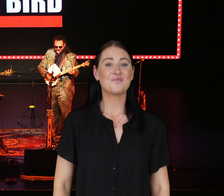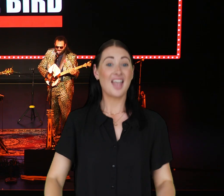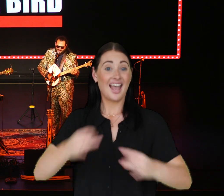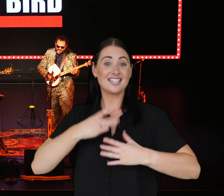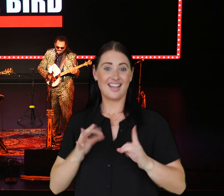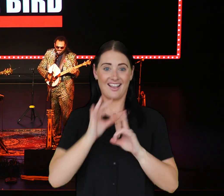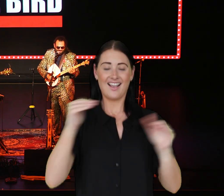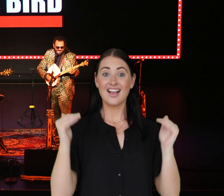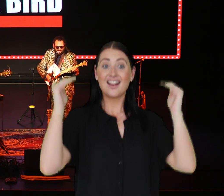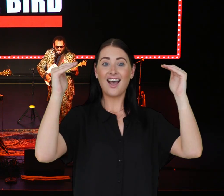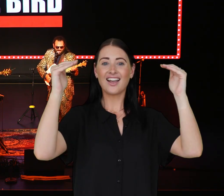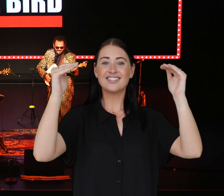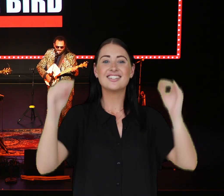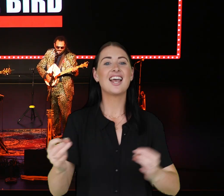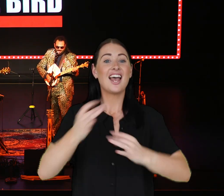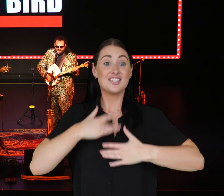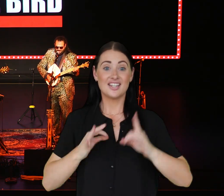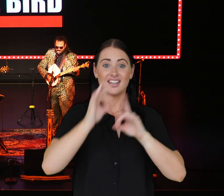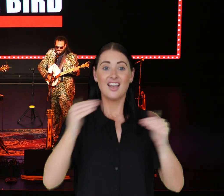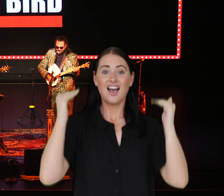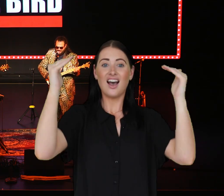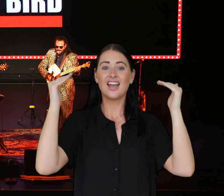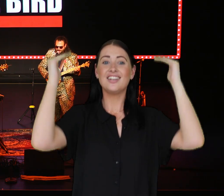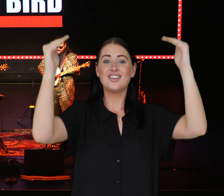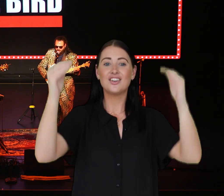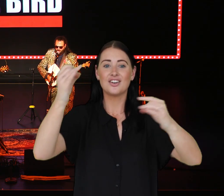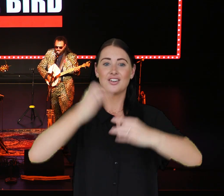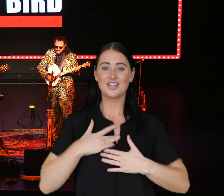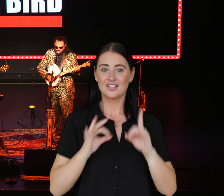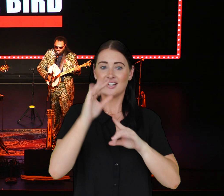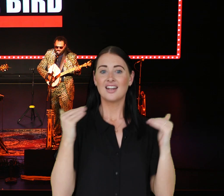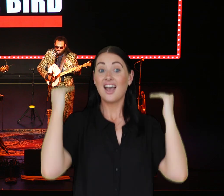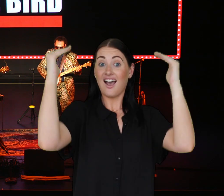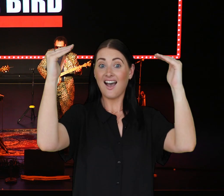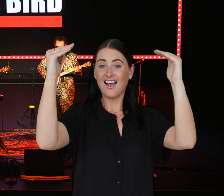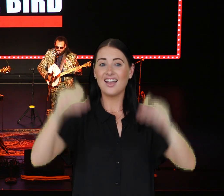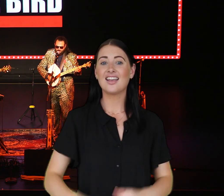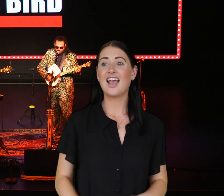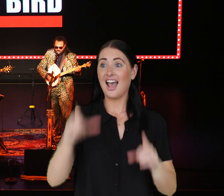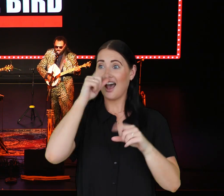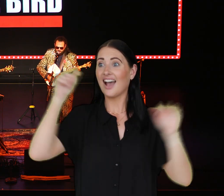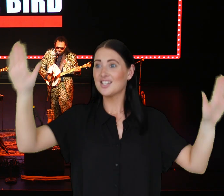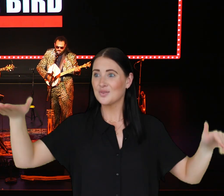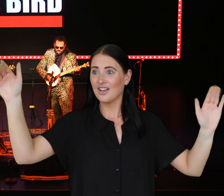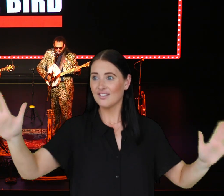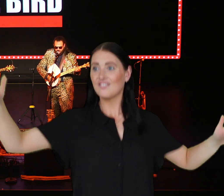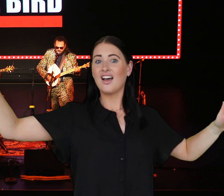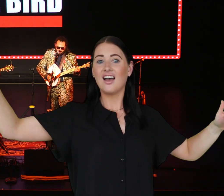Taking it high Taking it higher Taking it high As high as we can fly